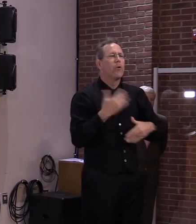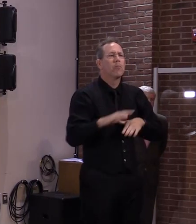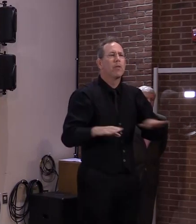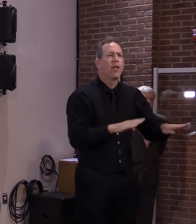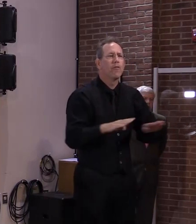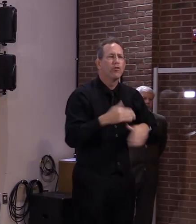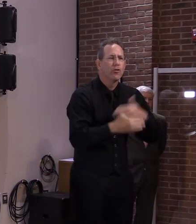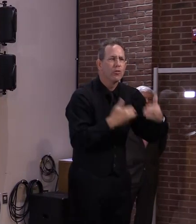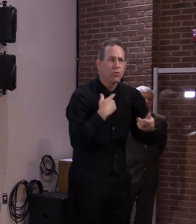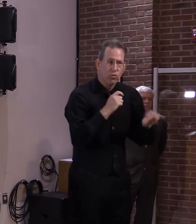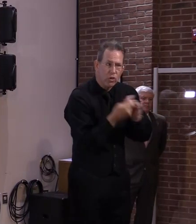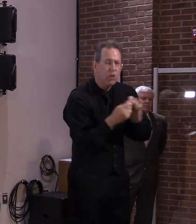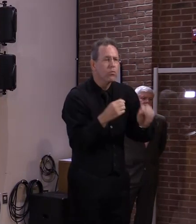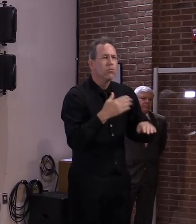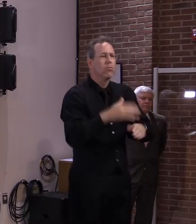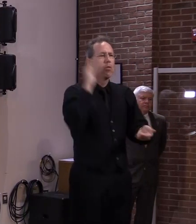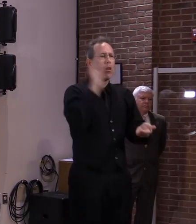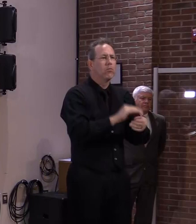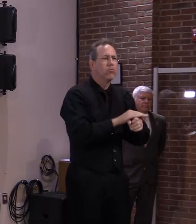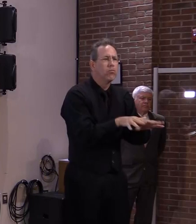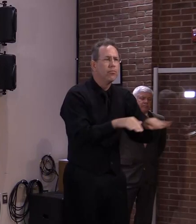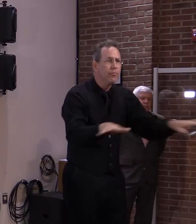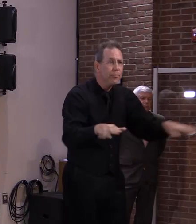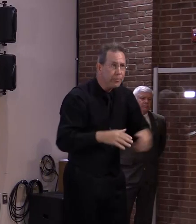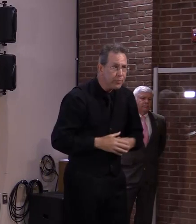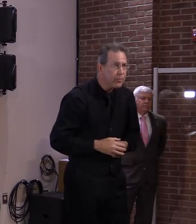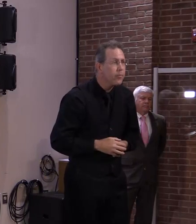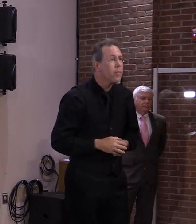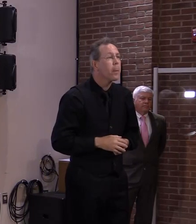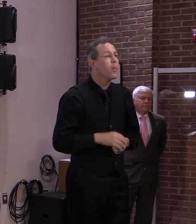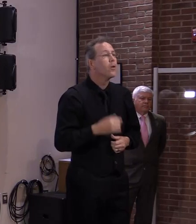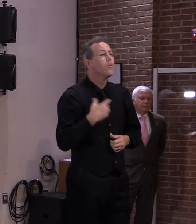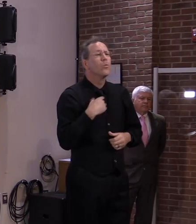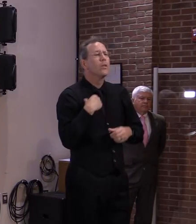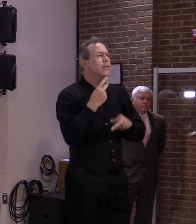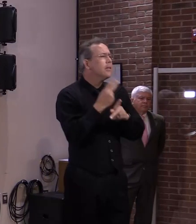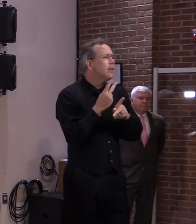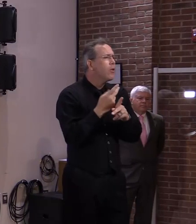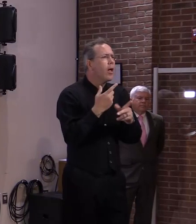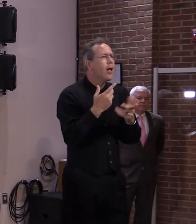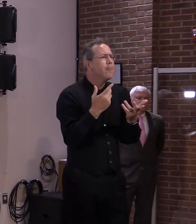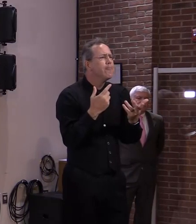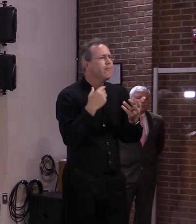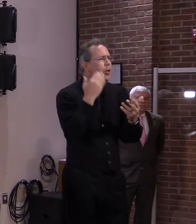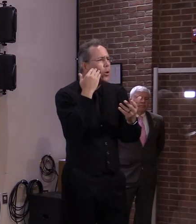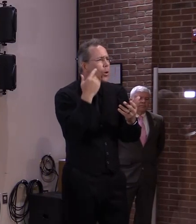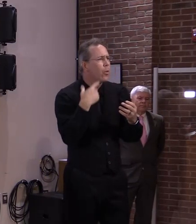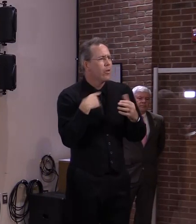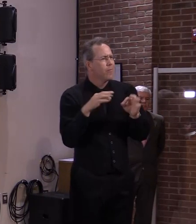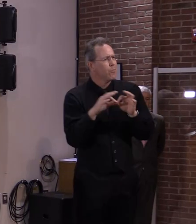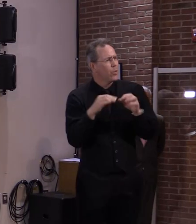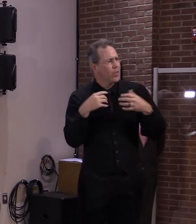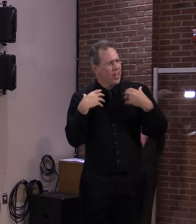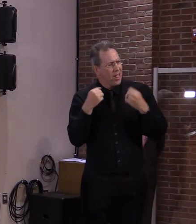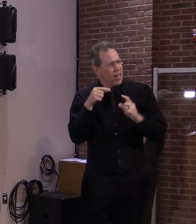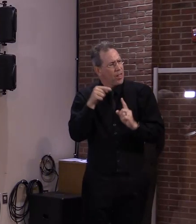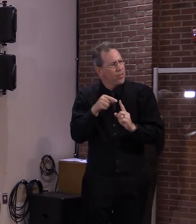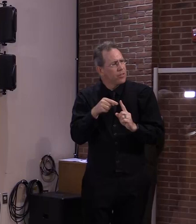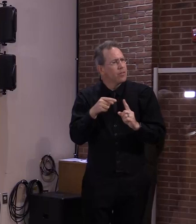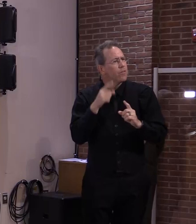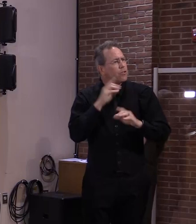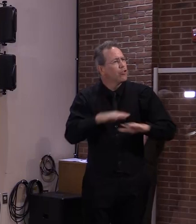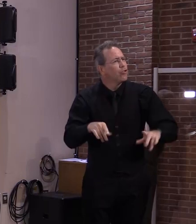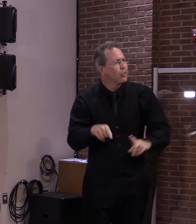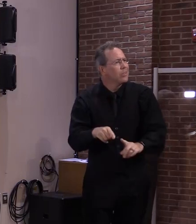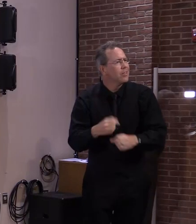Parents and caregivers should rest assured that the health and well-being of our children will drive our decisions, and